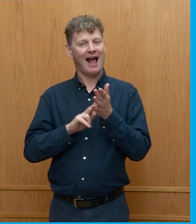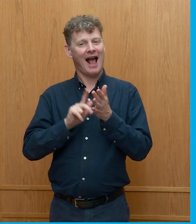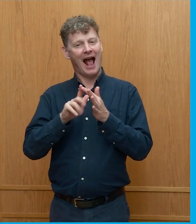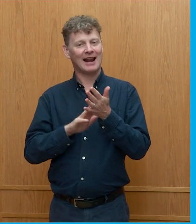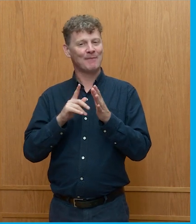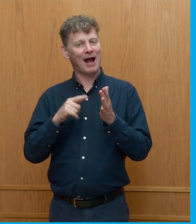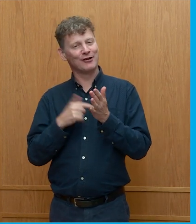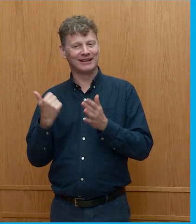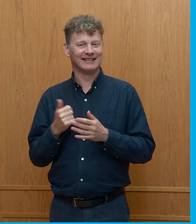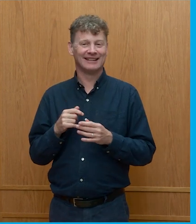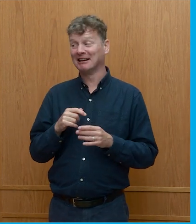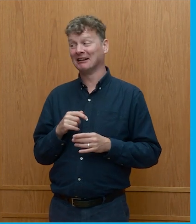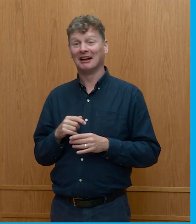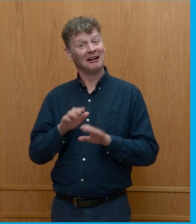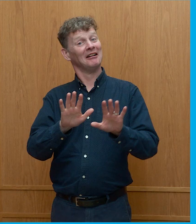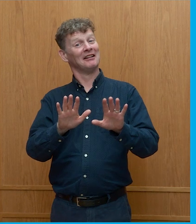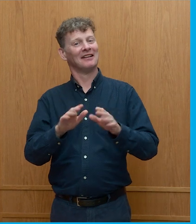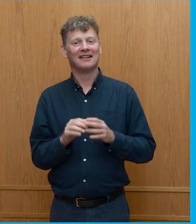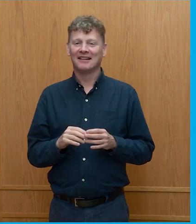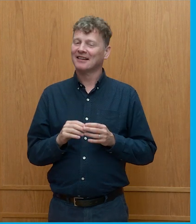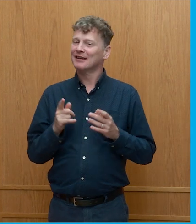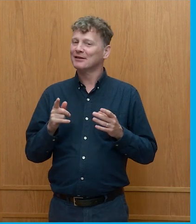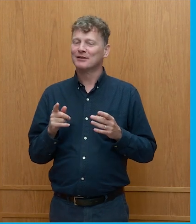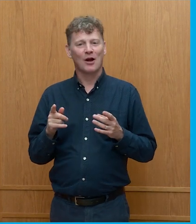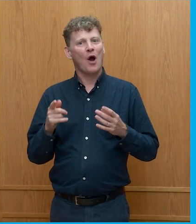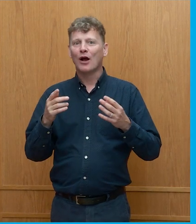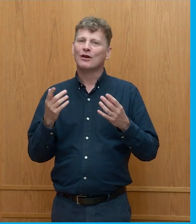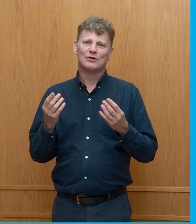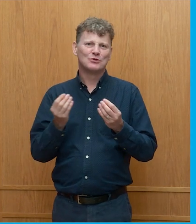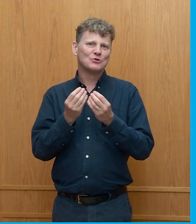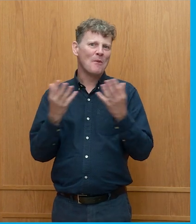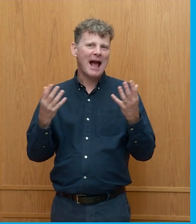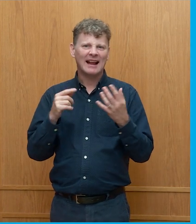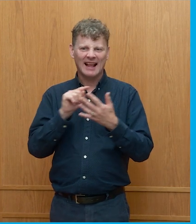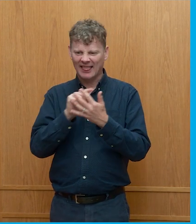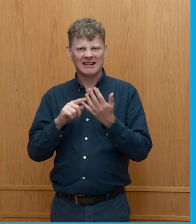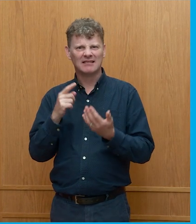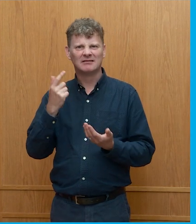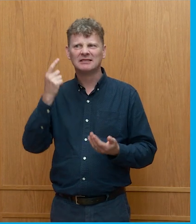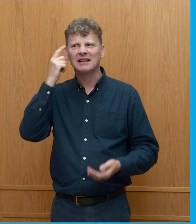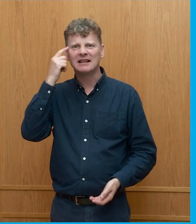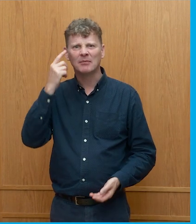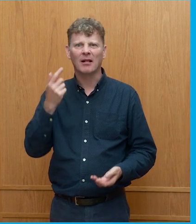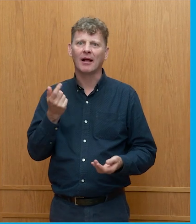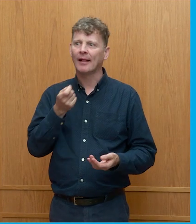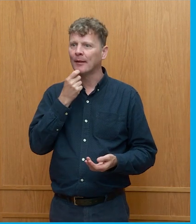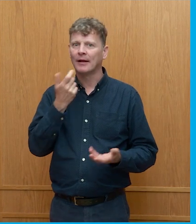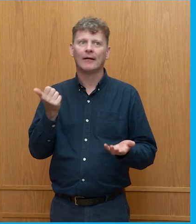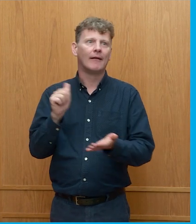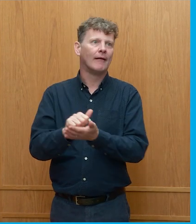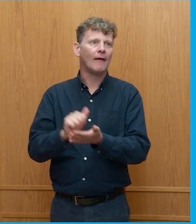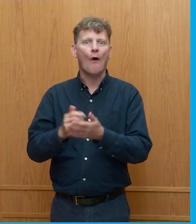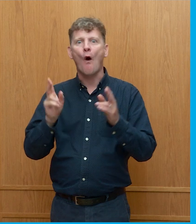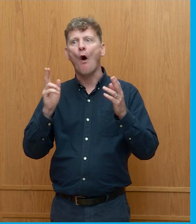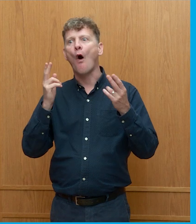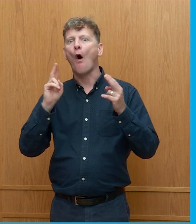Basically... No, I mean, there are so many of these things that are so obvious and so sensible and so straightforward and seem like, why wouldn't you do that? And yet, we